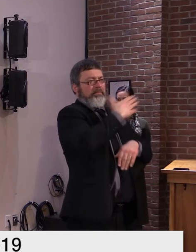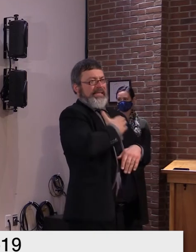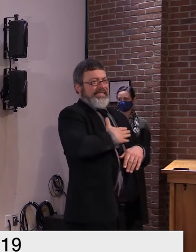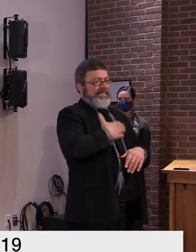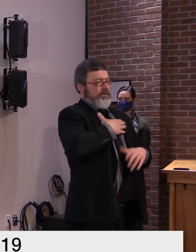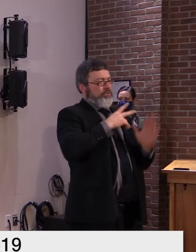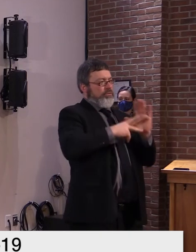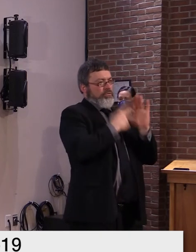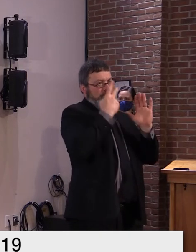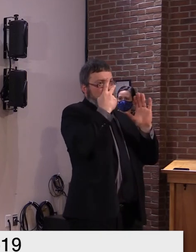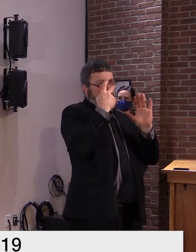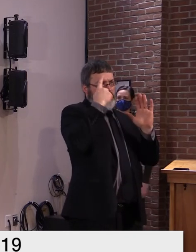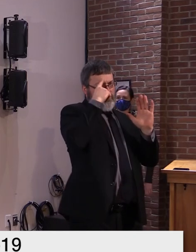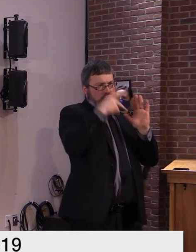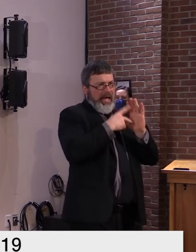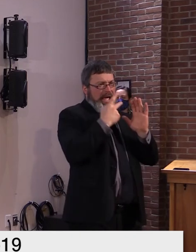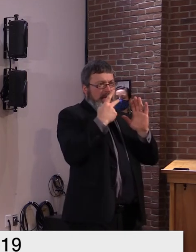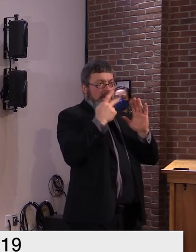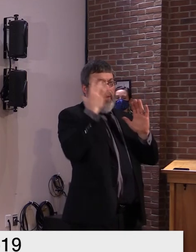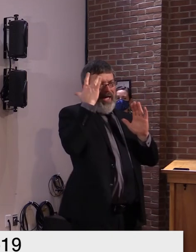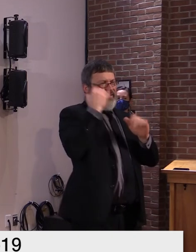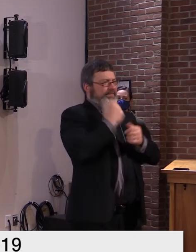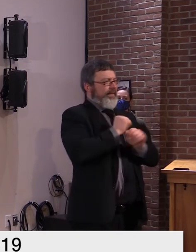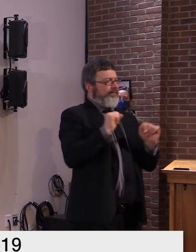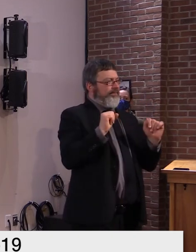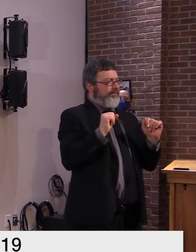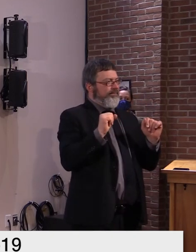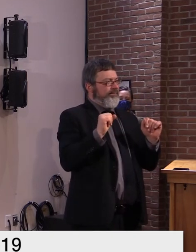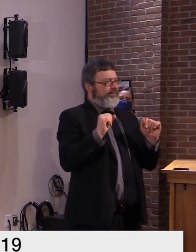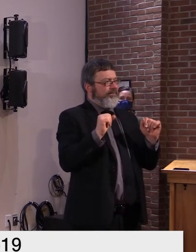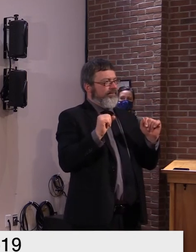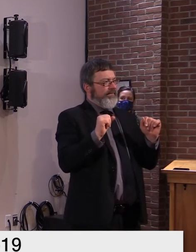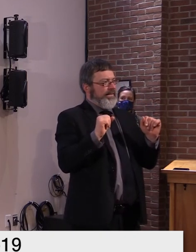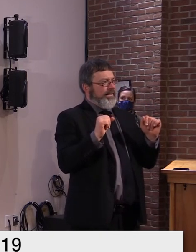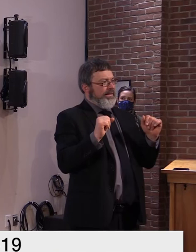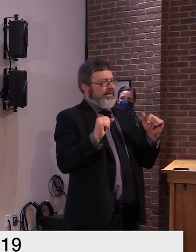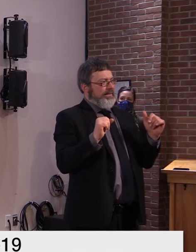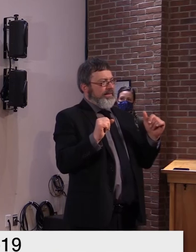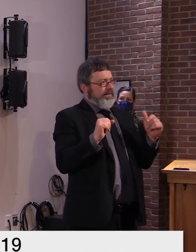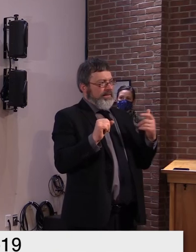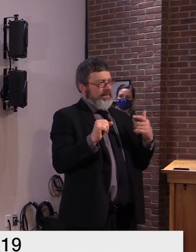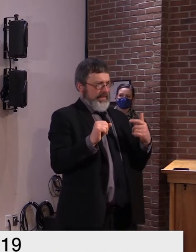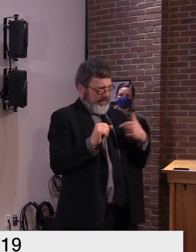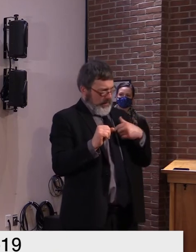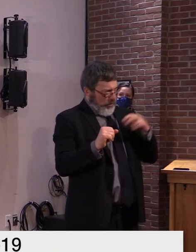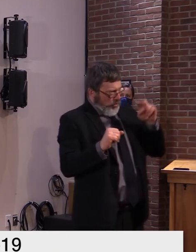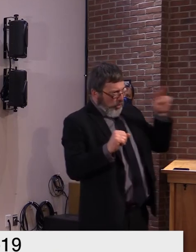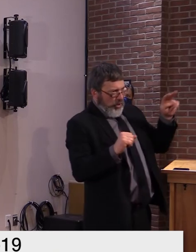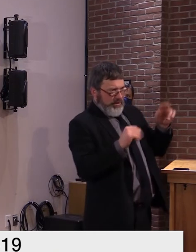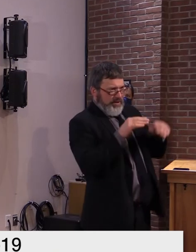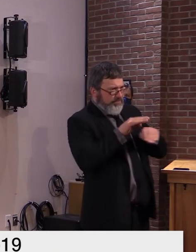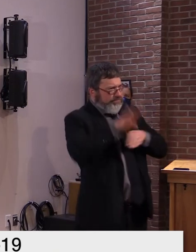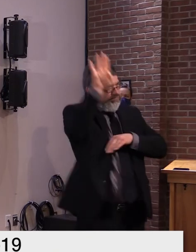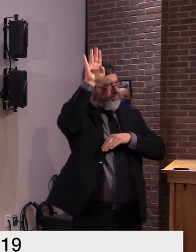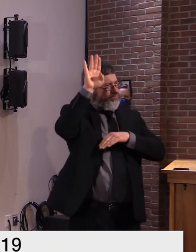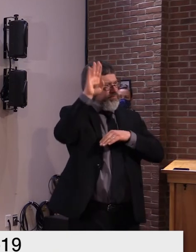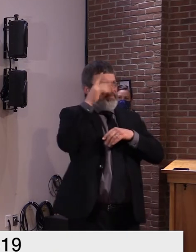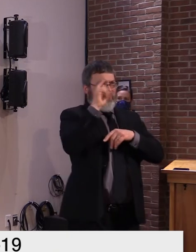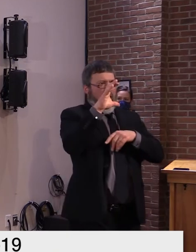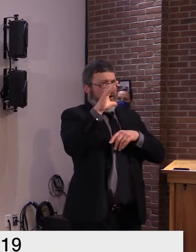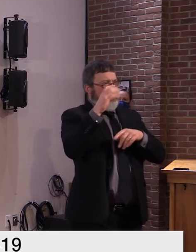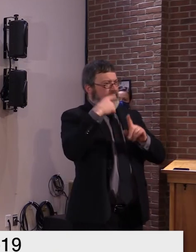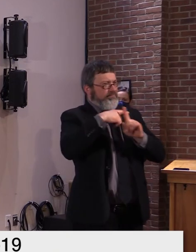rate in the in the facility. So, again, we provided that guidance and hopefully they'll adhere to that.